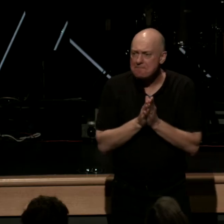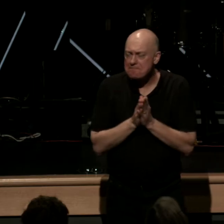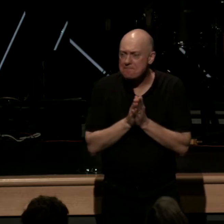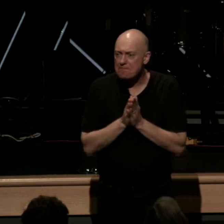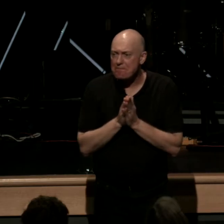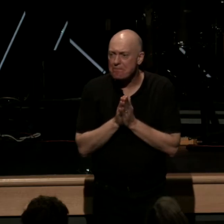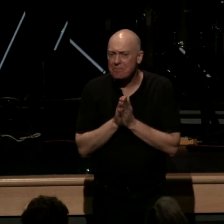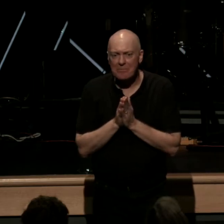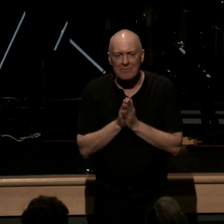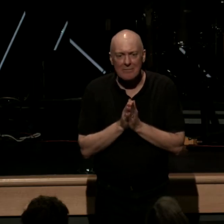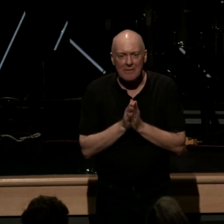it's faith in self